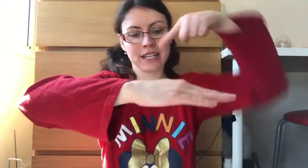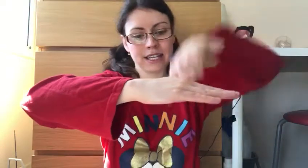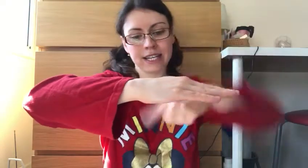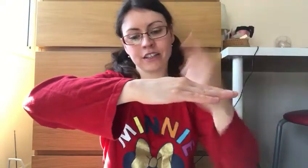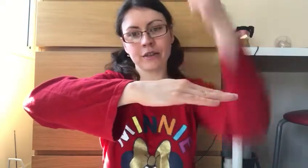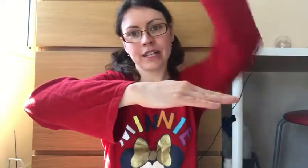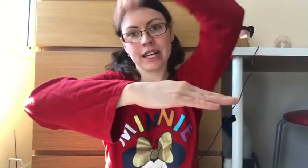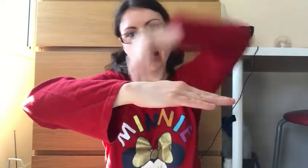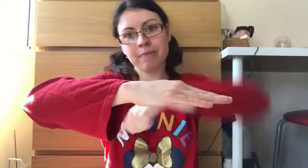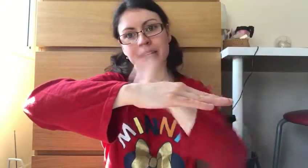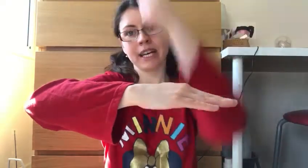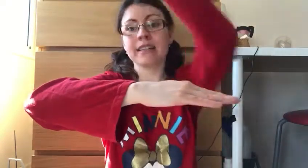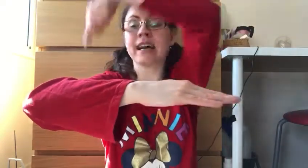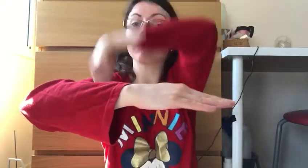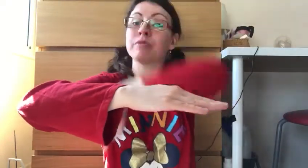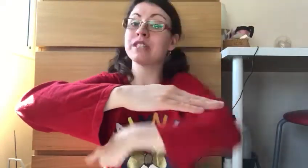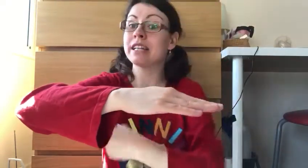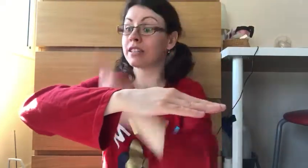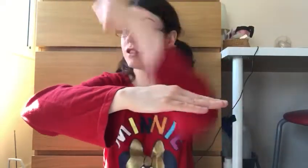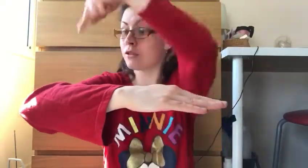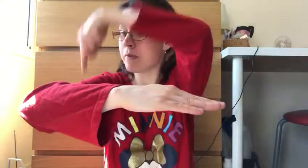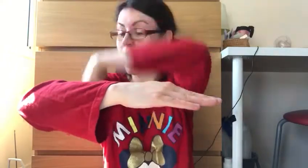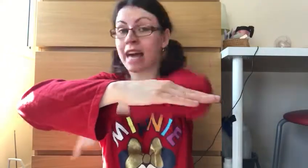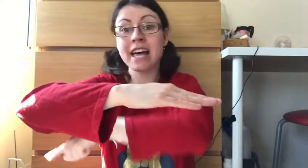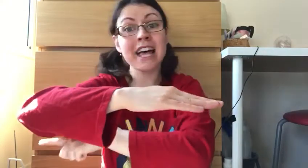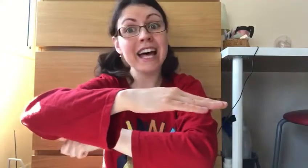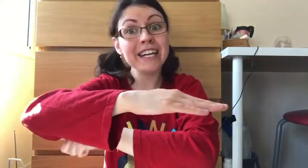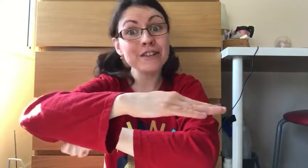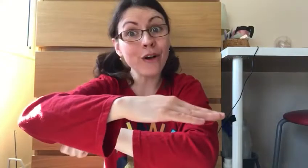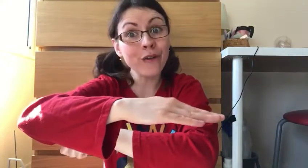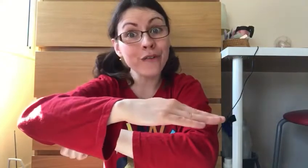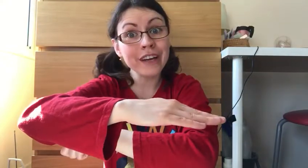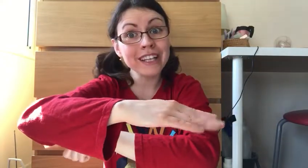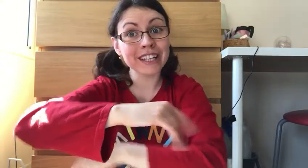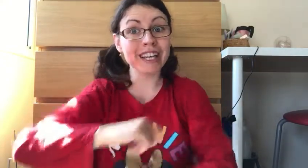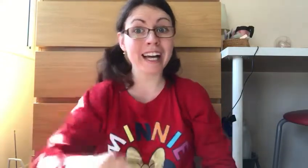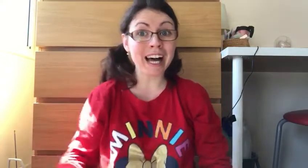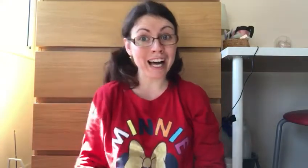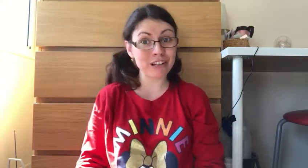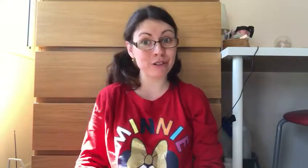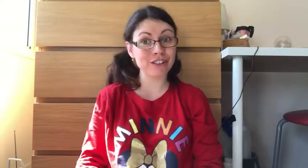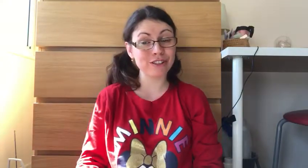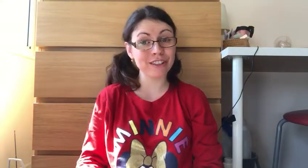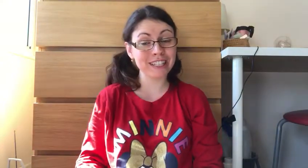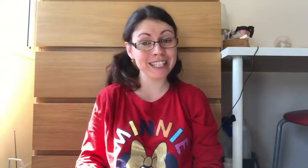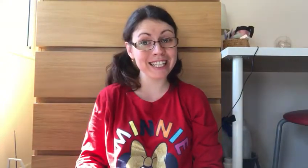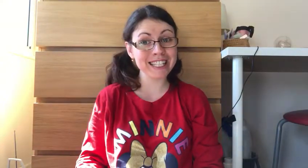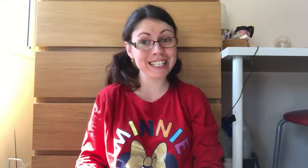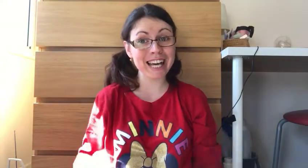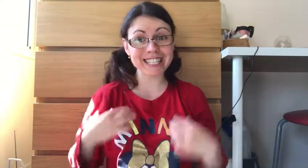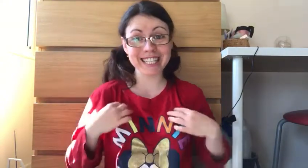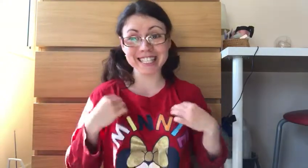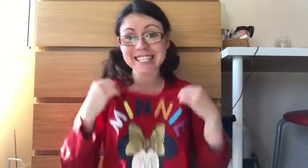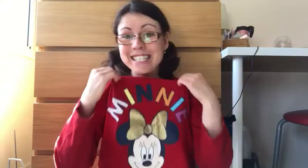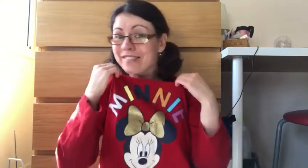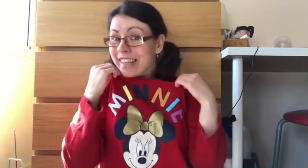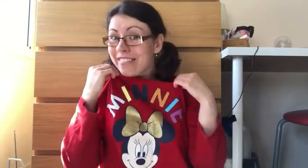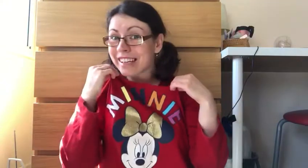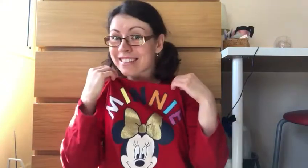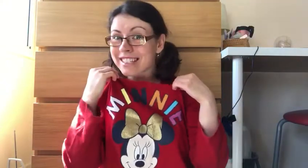and go up and down pretending to be a dolphin. How cool is that? Isn't it Minnie Mouse?